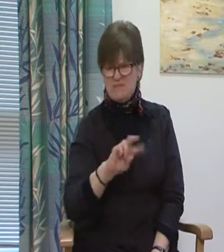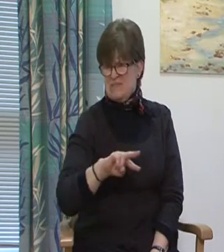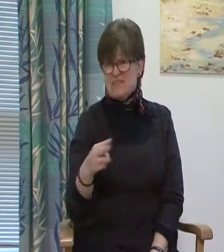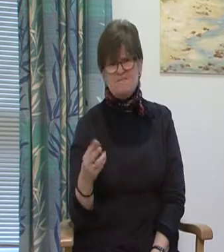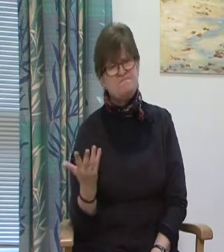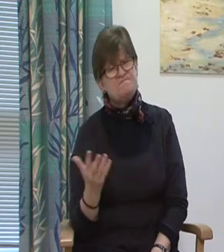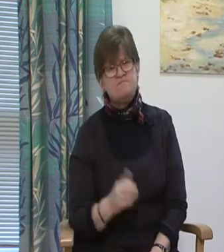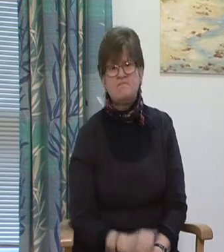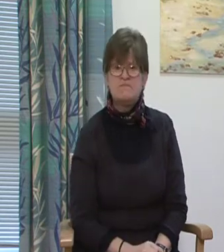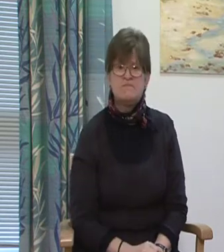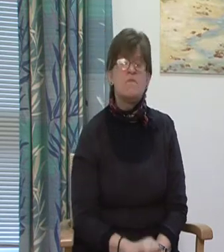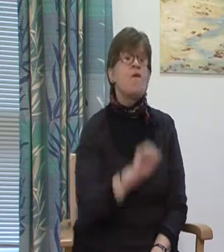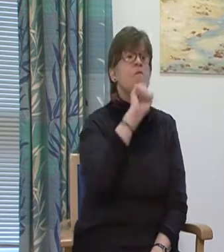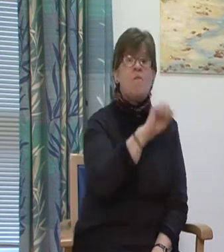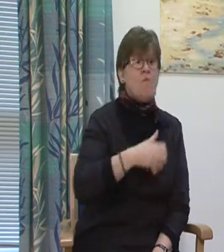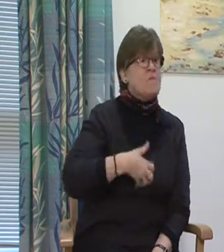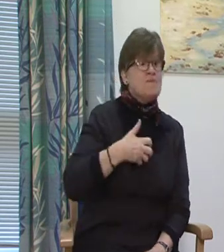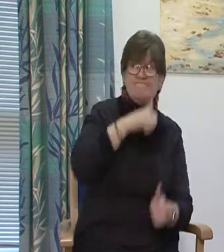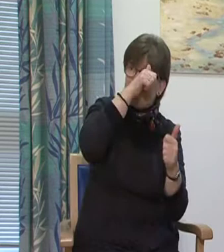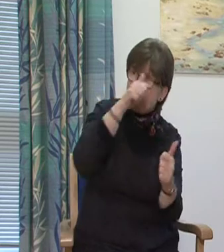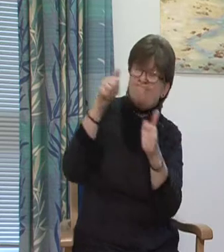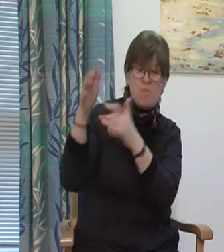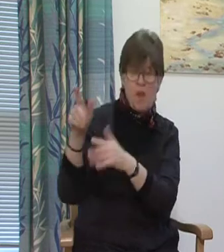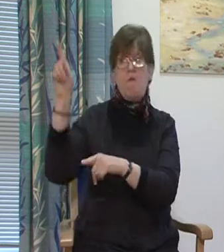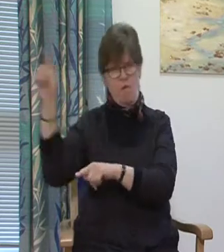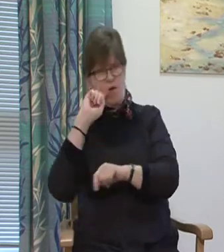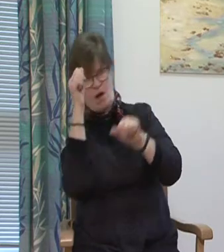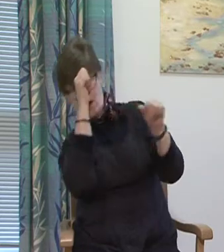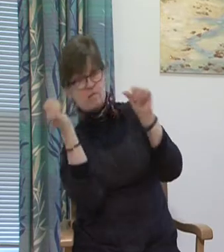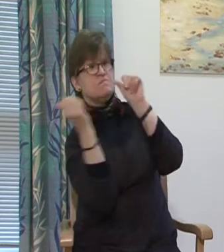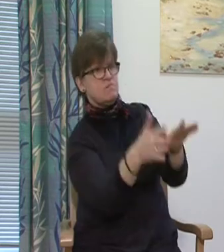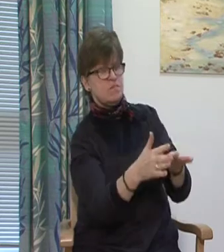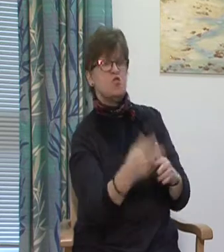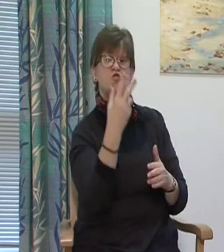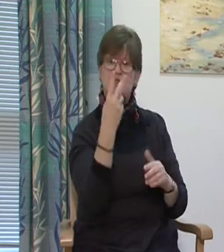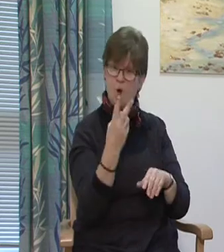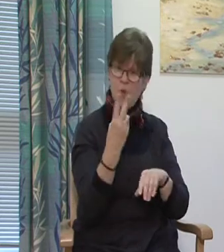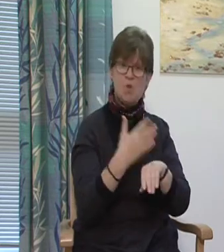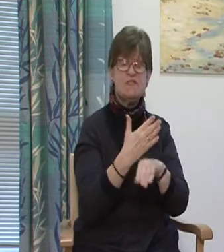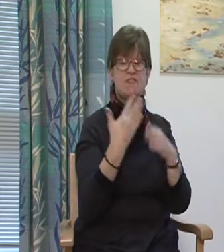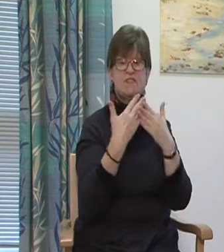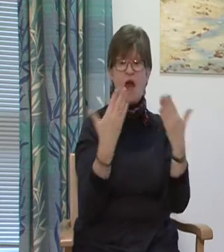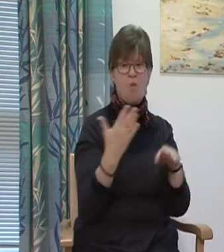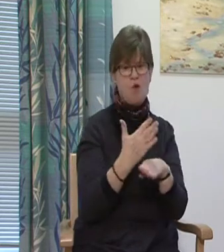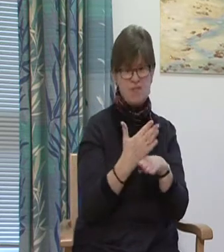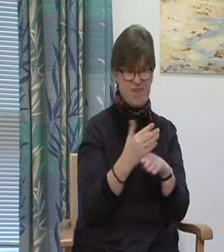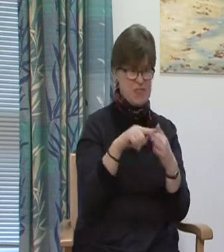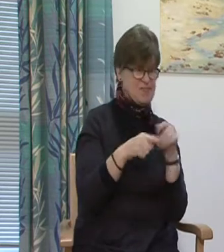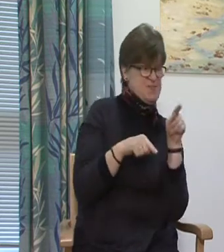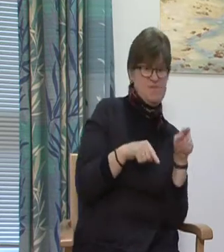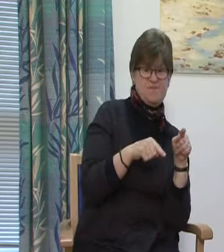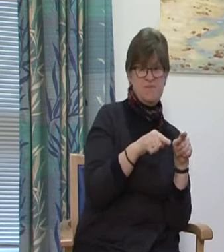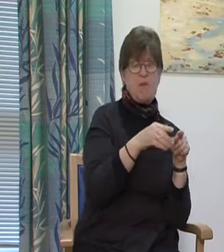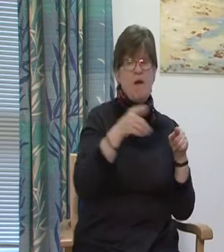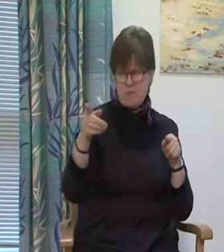What happens then? Your complaint will be acknowledged within 2 working days of receipt, investigated thoroughly,